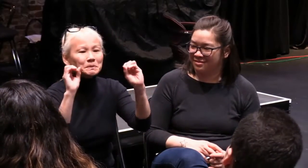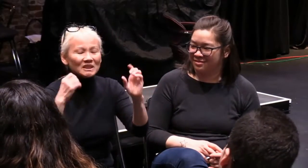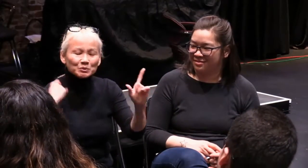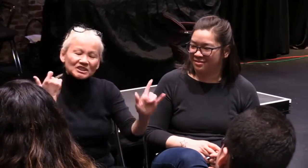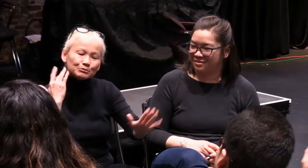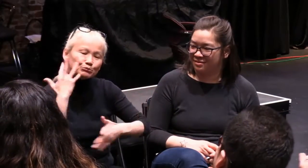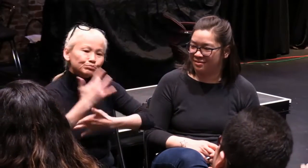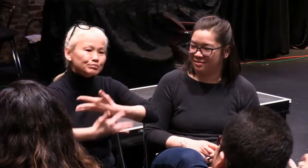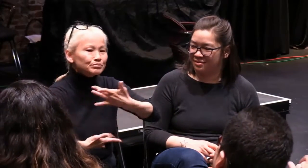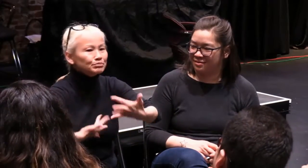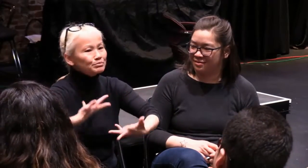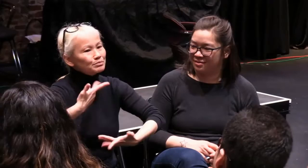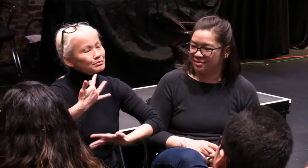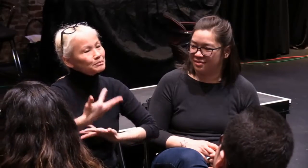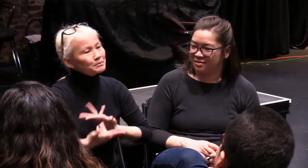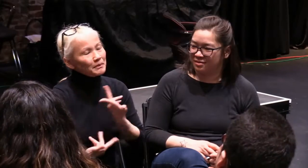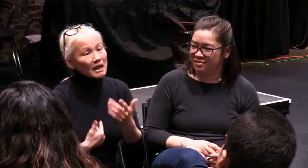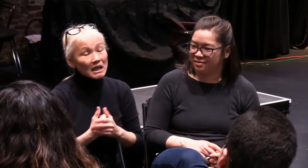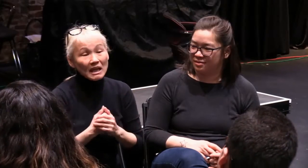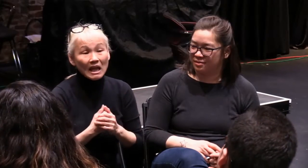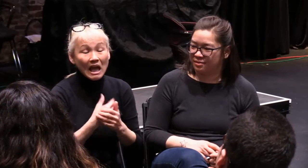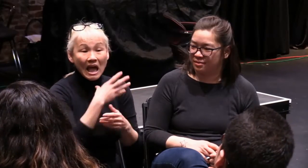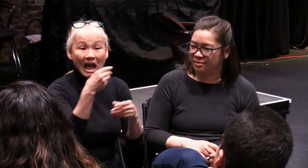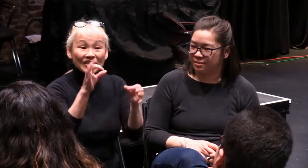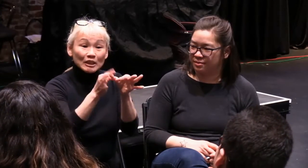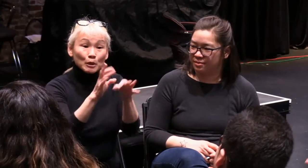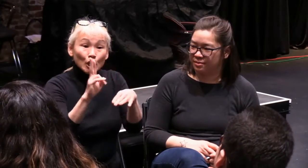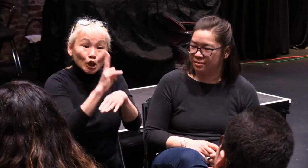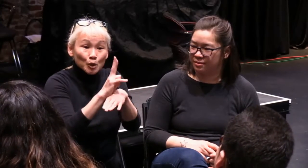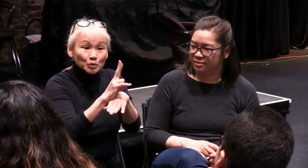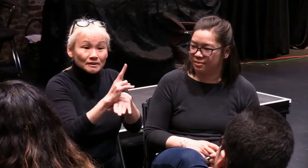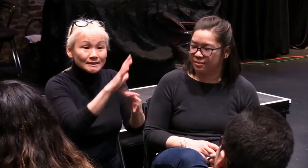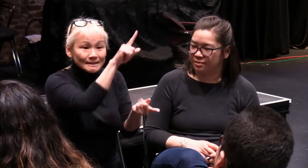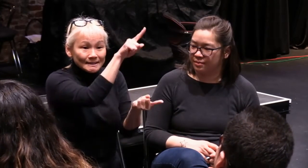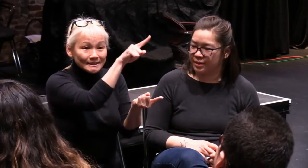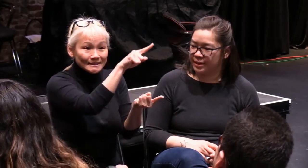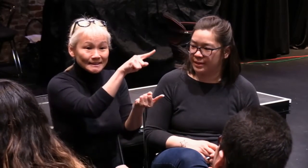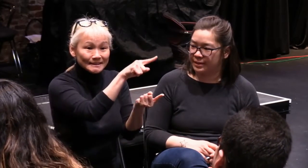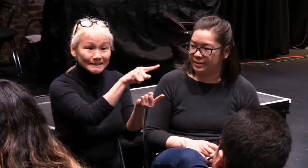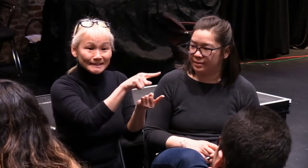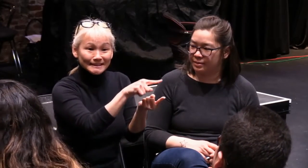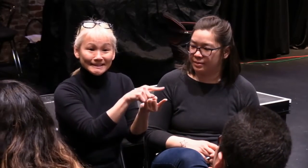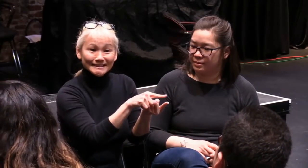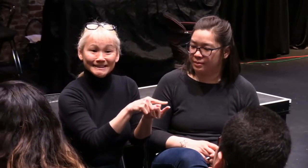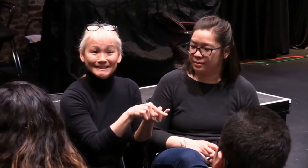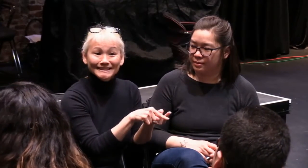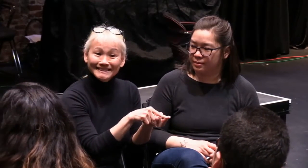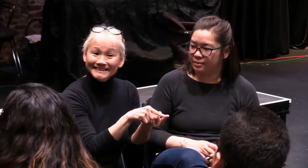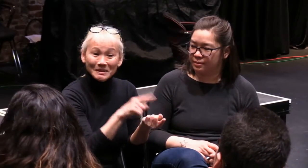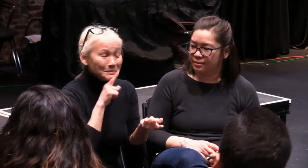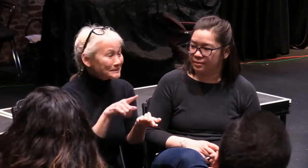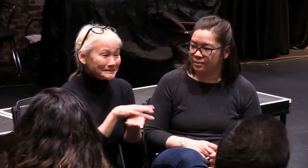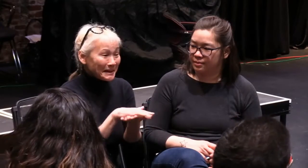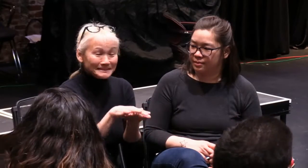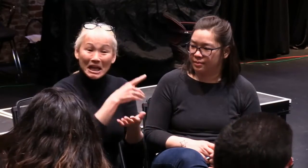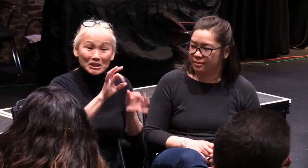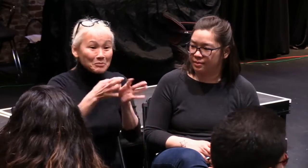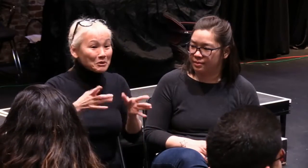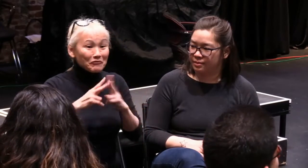where's the interpreter relying upon a secondary or another interlocutor or another mediator? All of that went way down, because people were